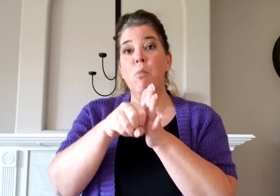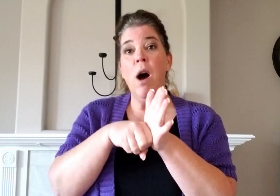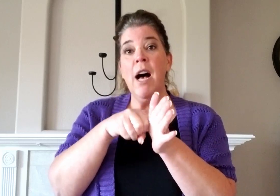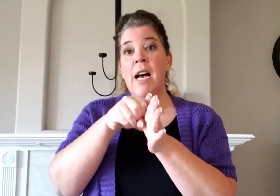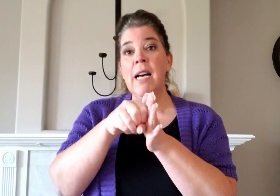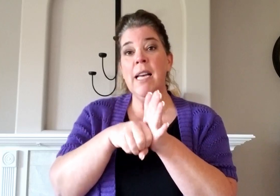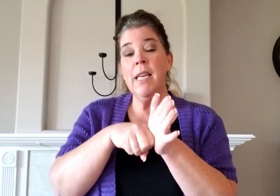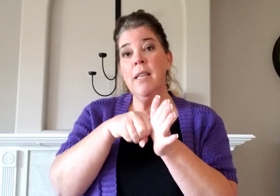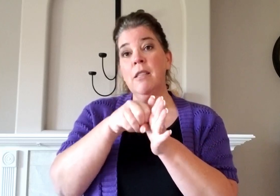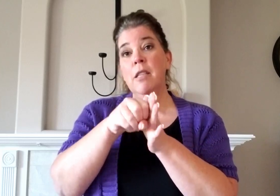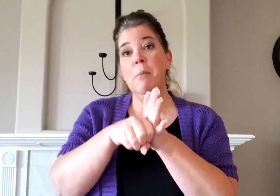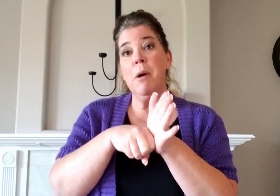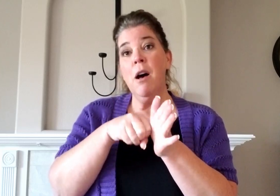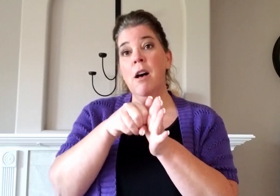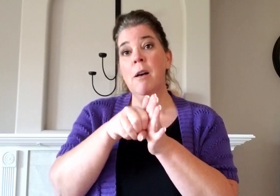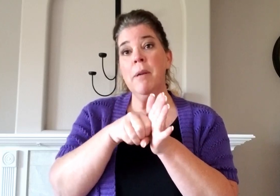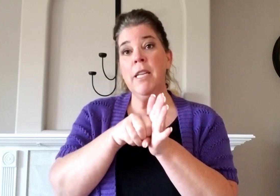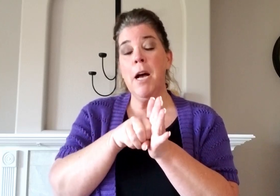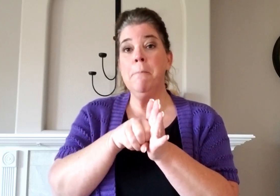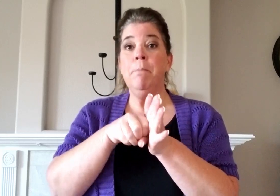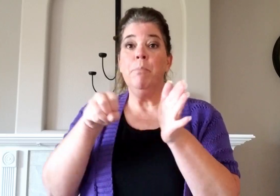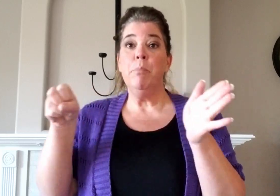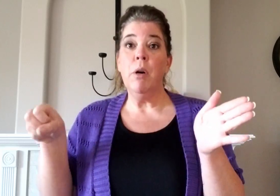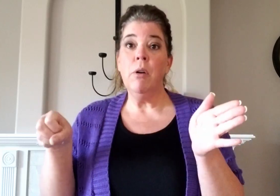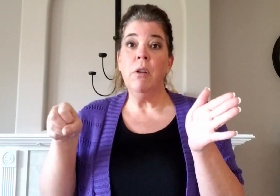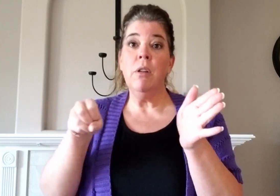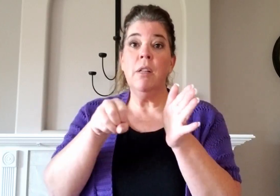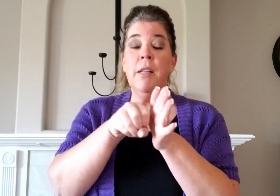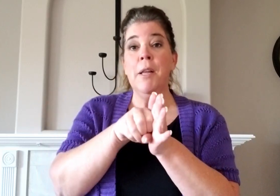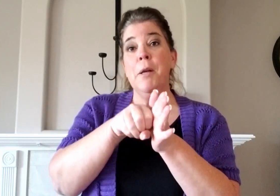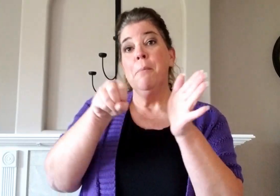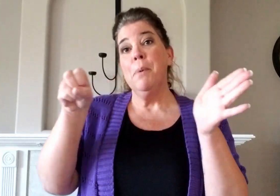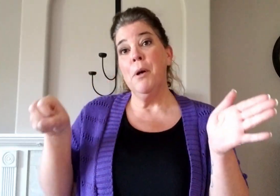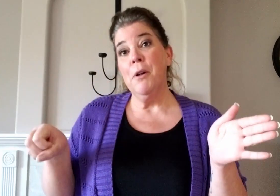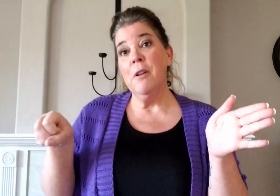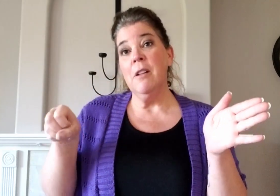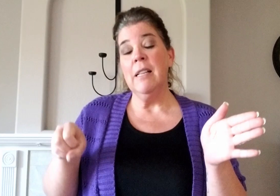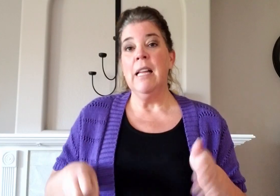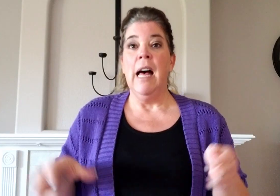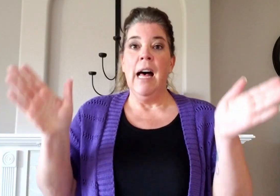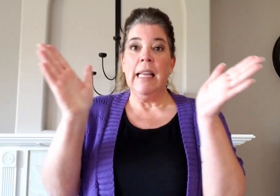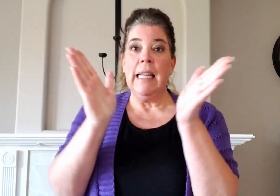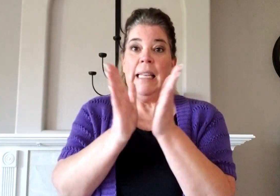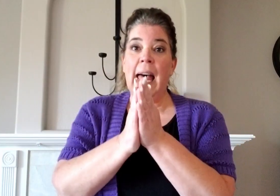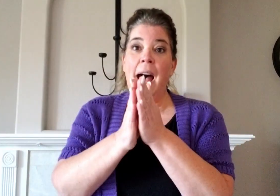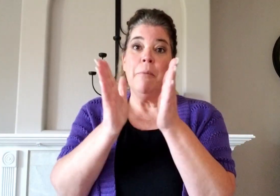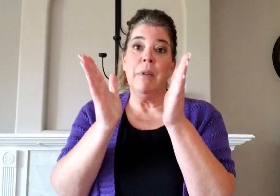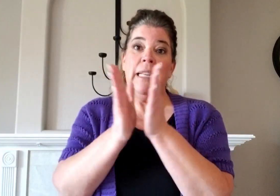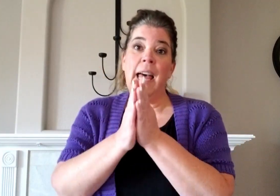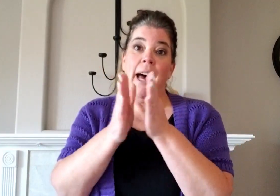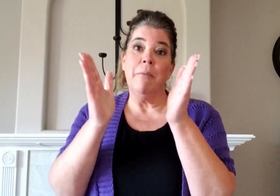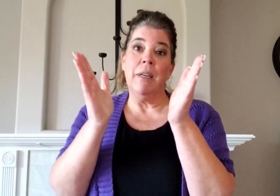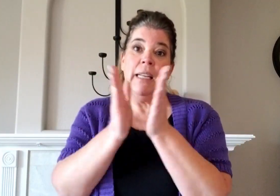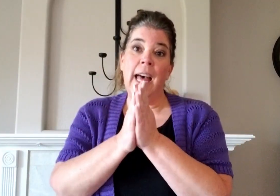wind the Bobbin Up, pull, pull, clap, clap, clap,